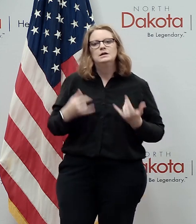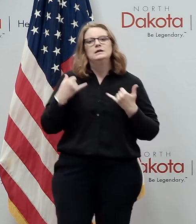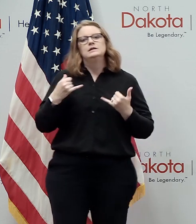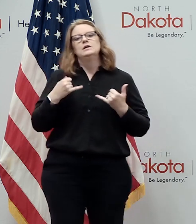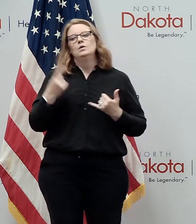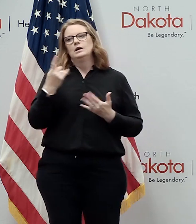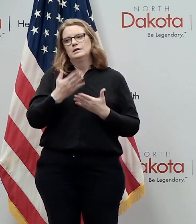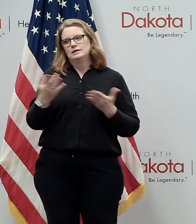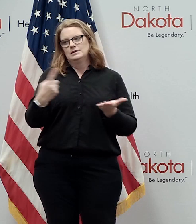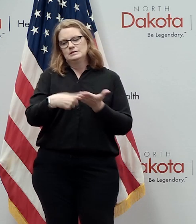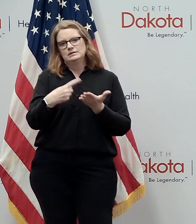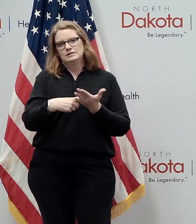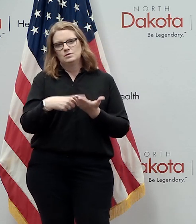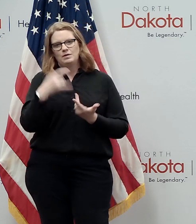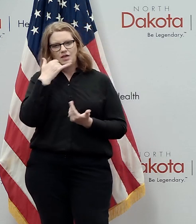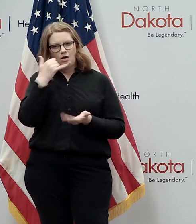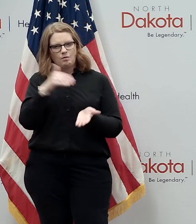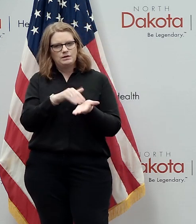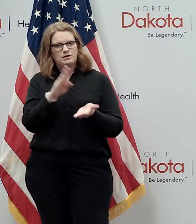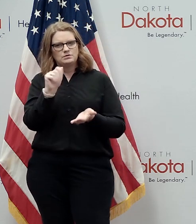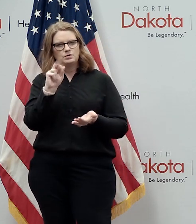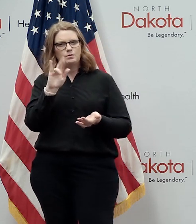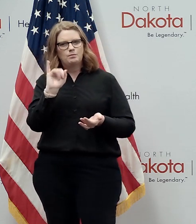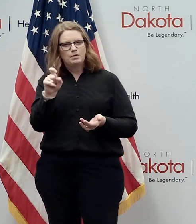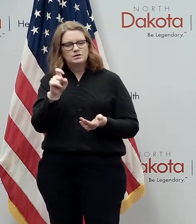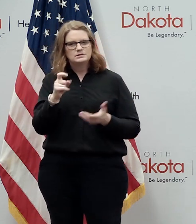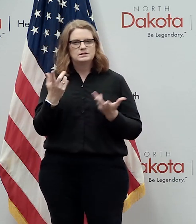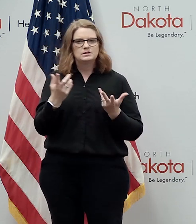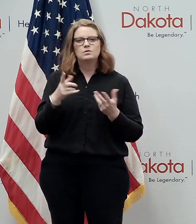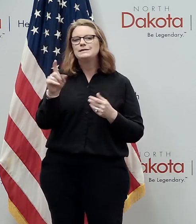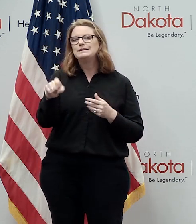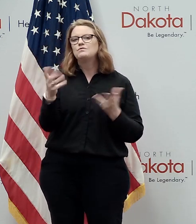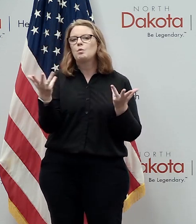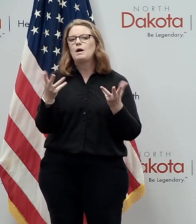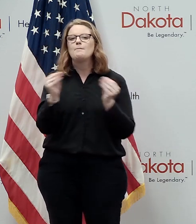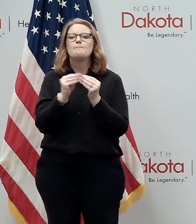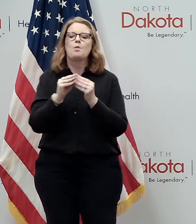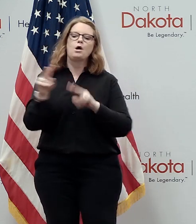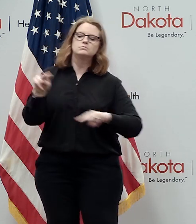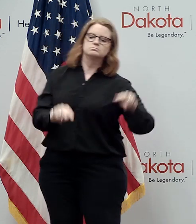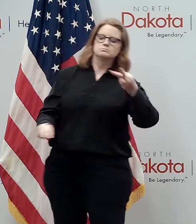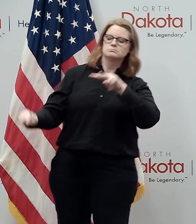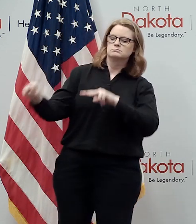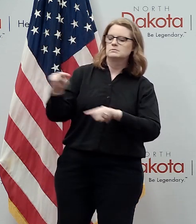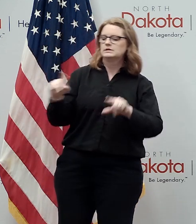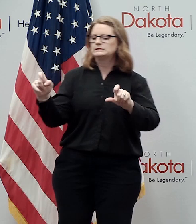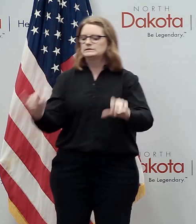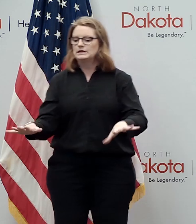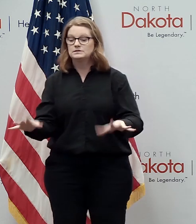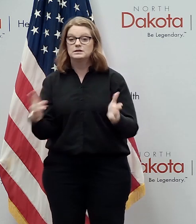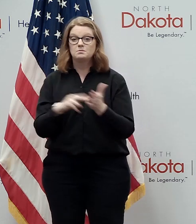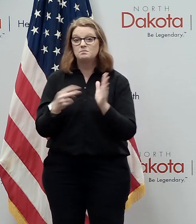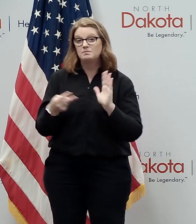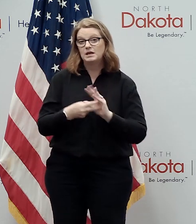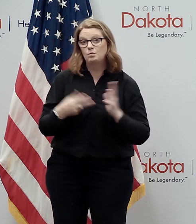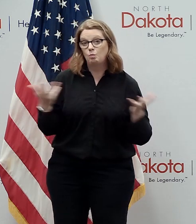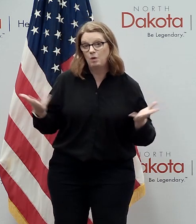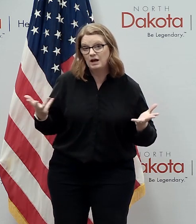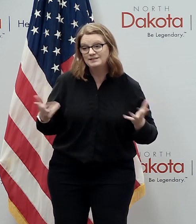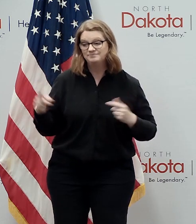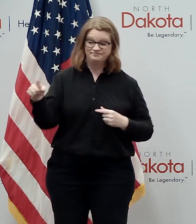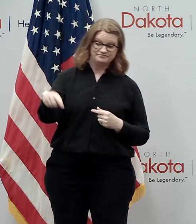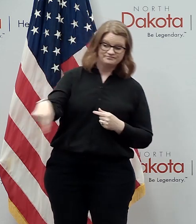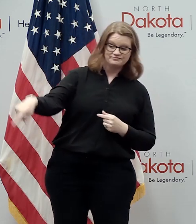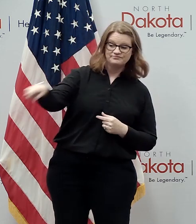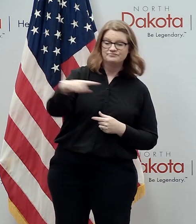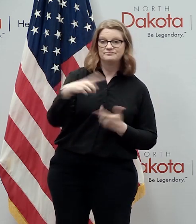on the call with dr burks is the need for more surveillance testing and surveillance testing would be testing people who might be